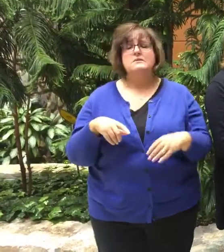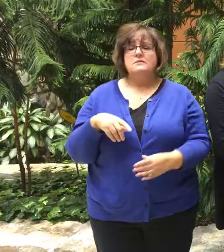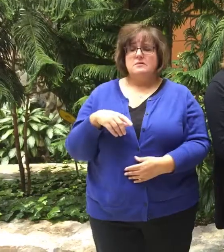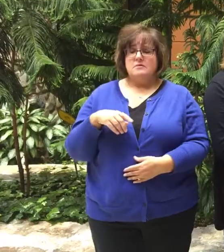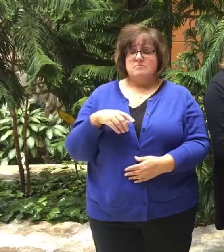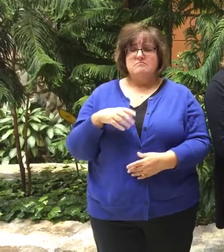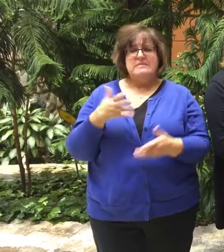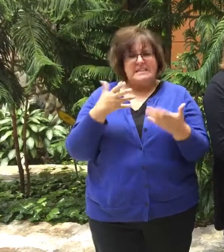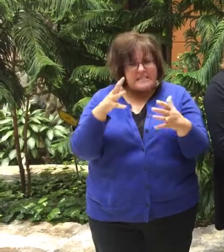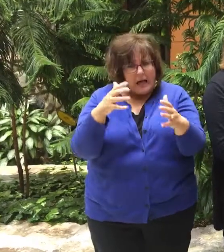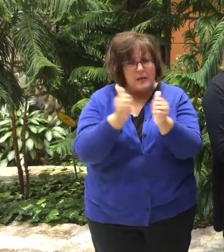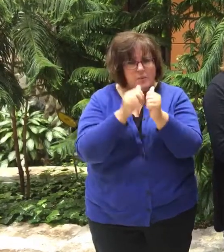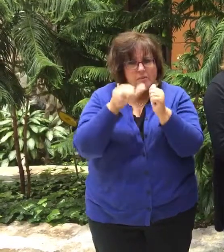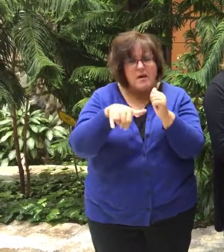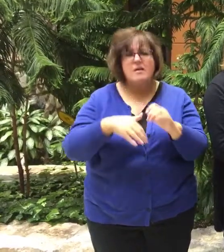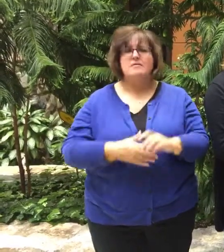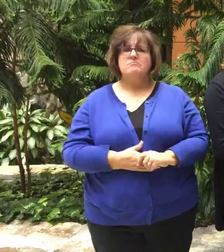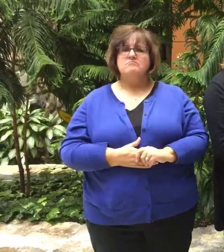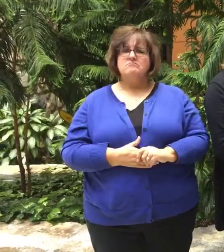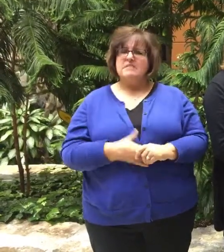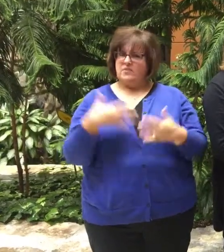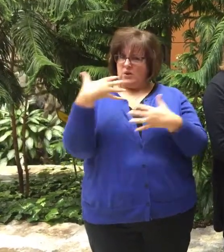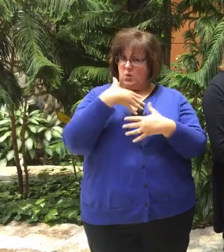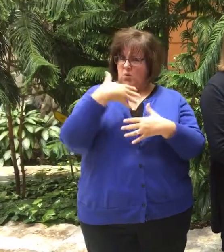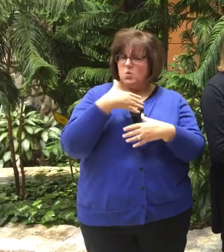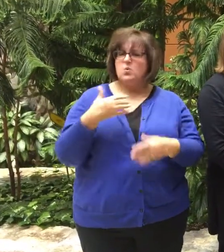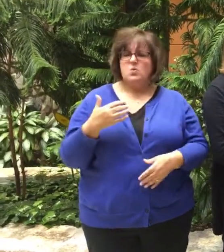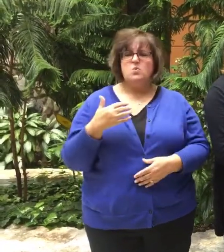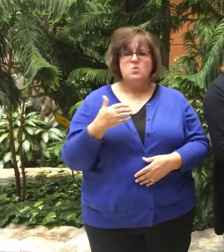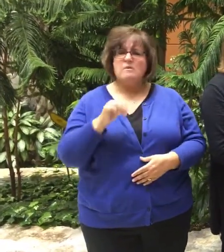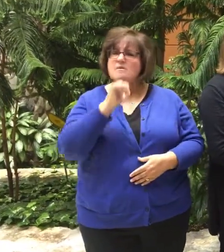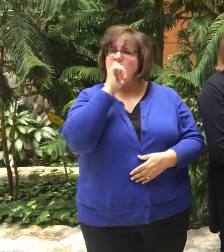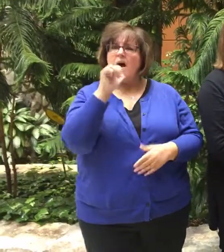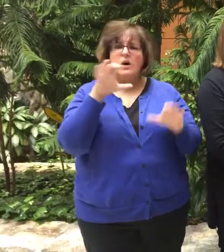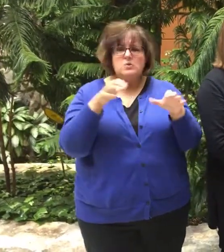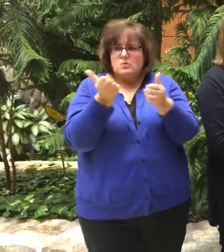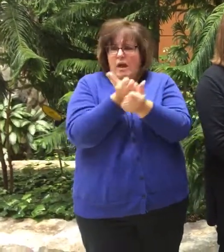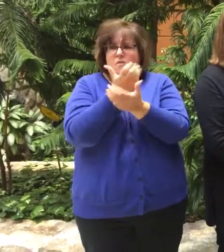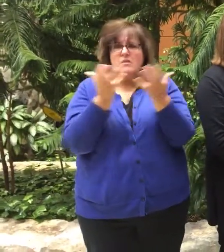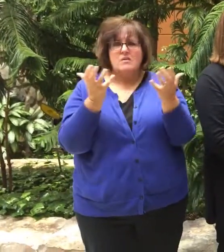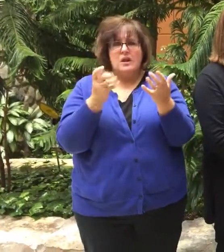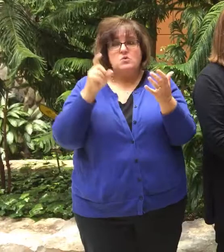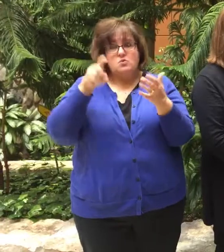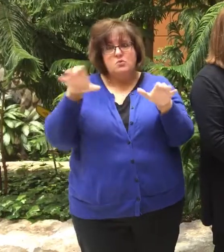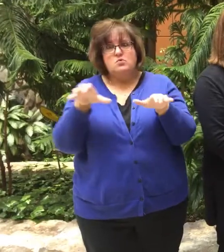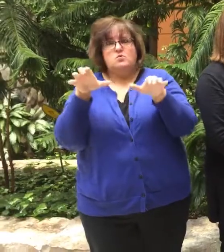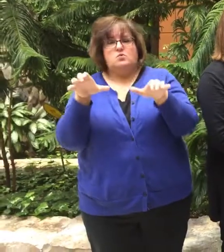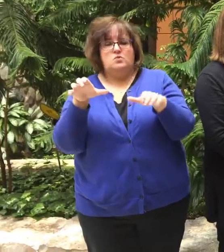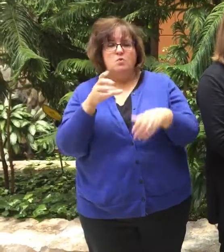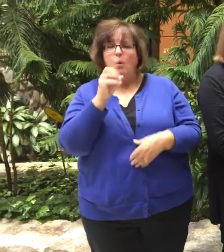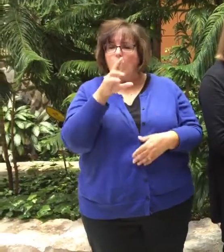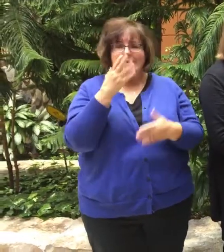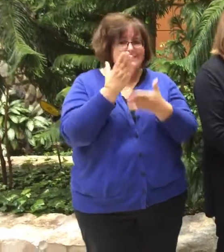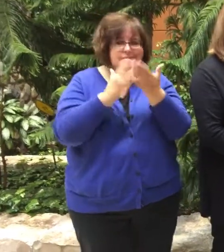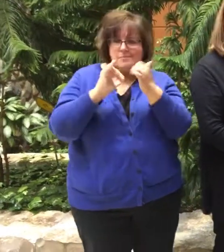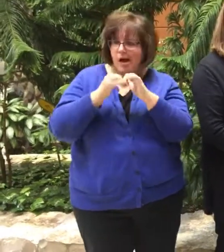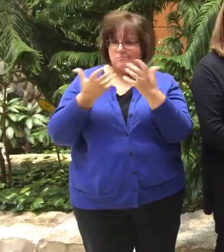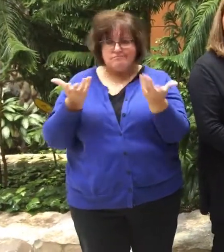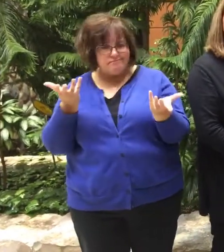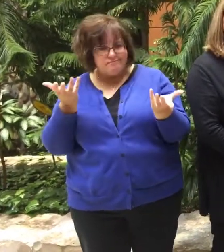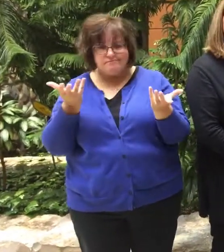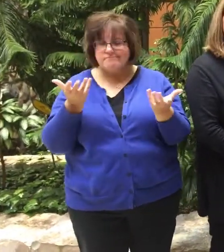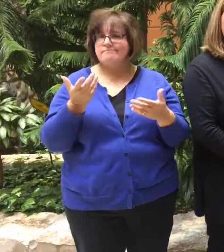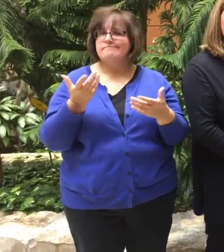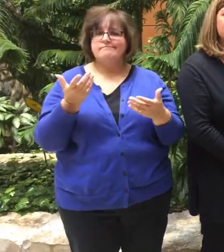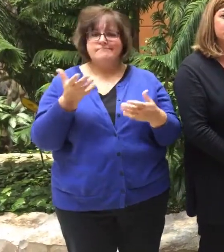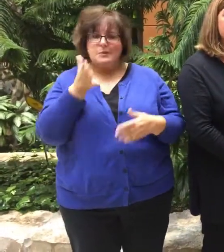of anxiety and the fear that they're going to not do everything that they should do or somehow they're going to let